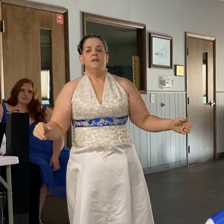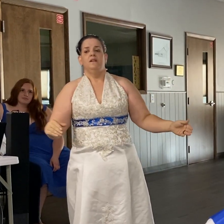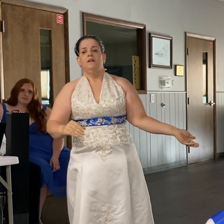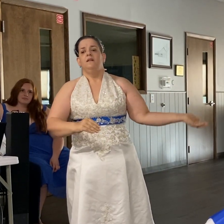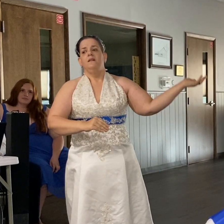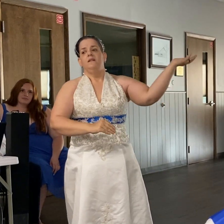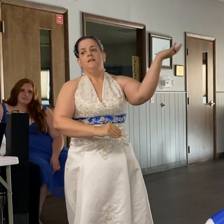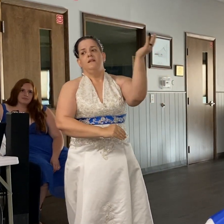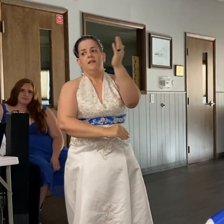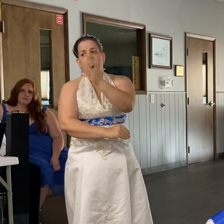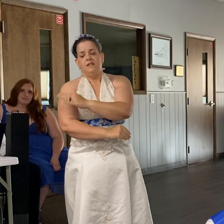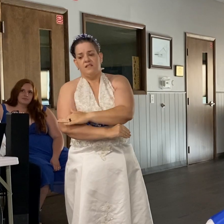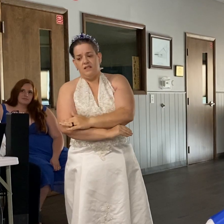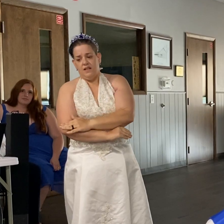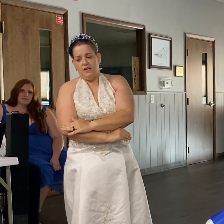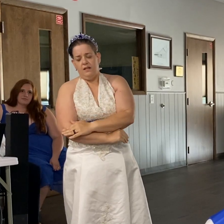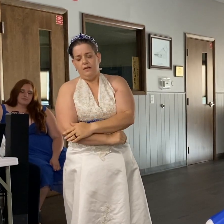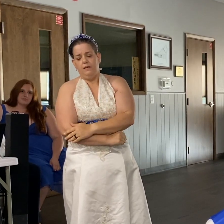tonight?